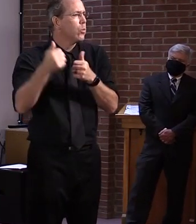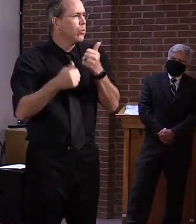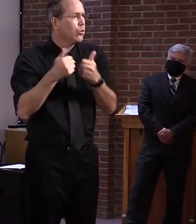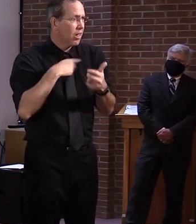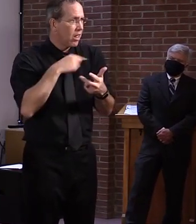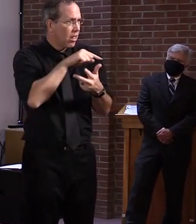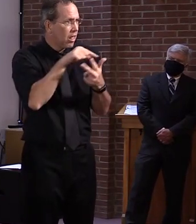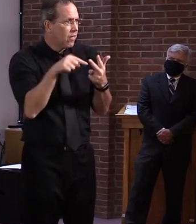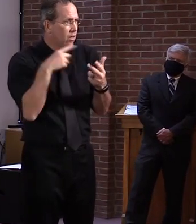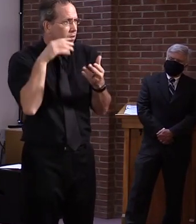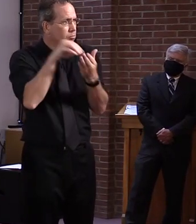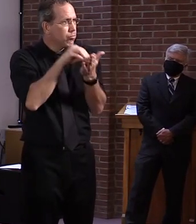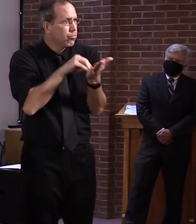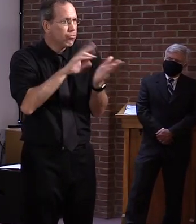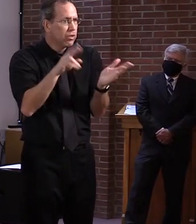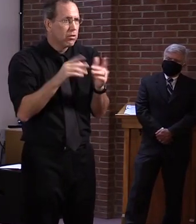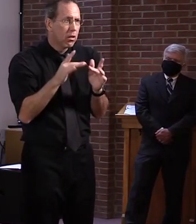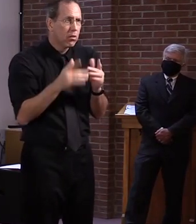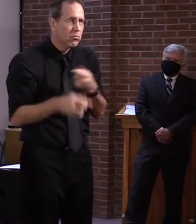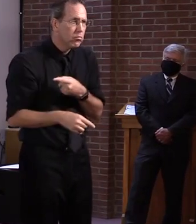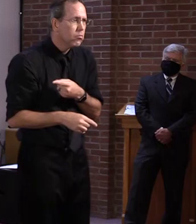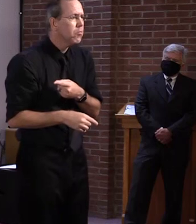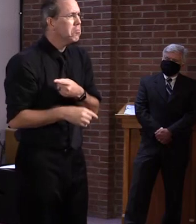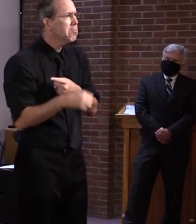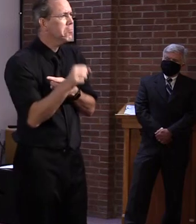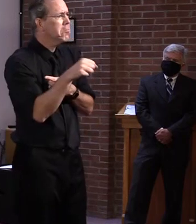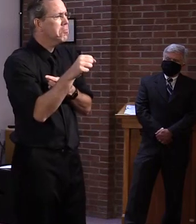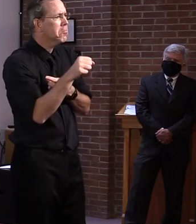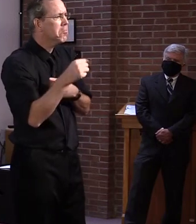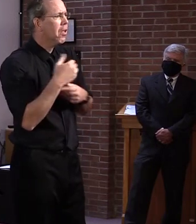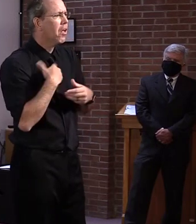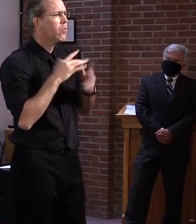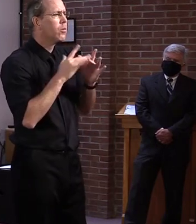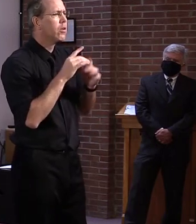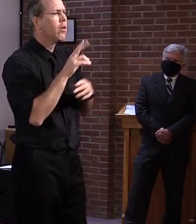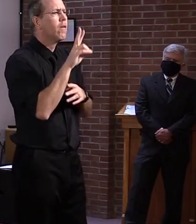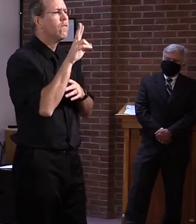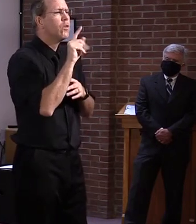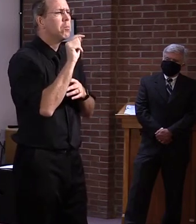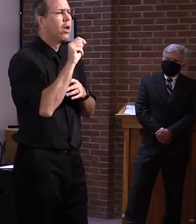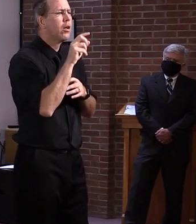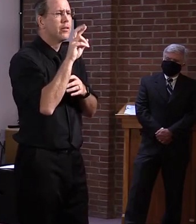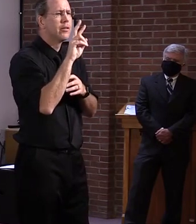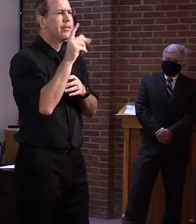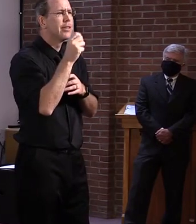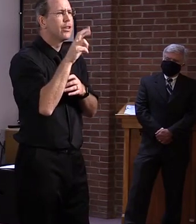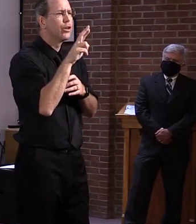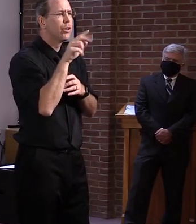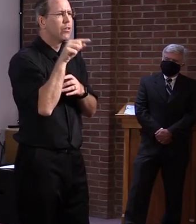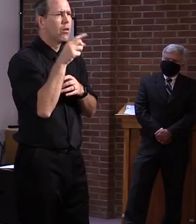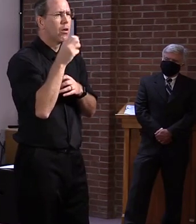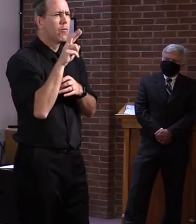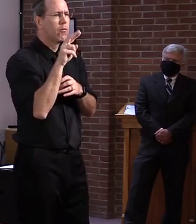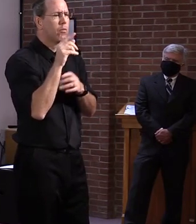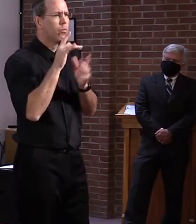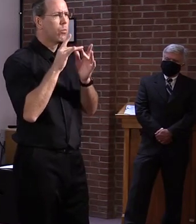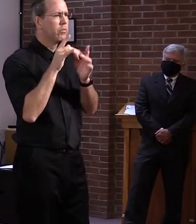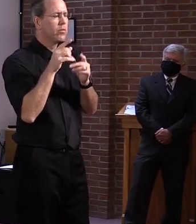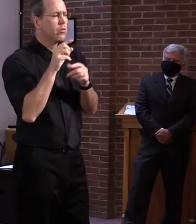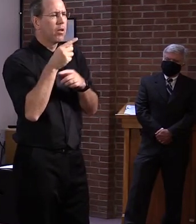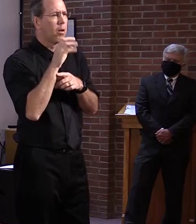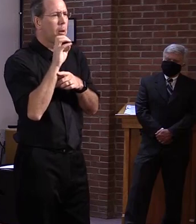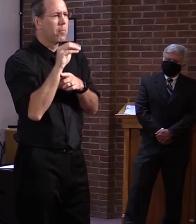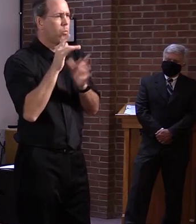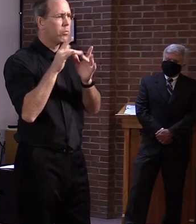story. Uh, we're certainly happy to share that with you. Uh, it is still fairly dynamic. Uh, we are updating that on a weekly basis, but happy to share that.